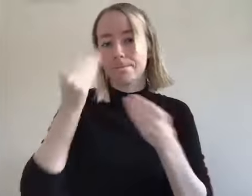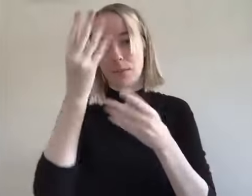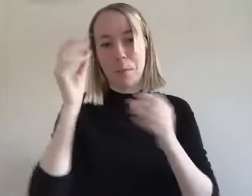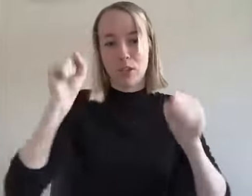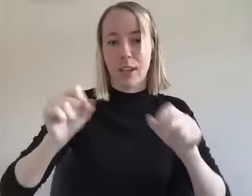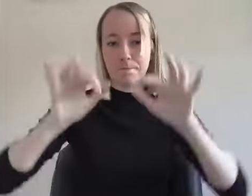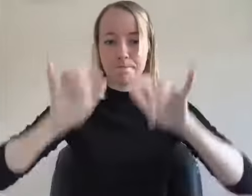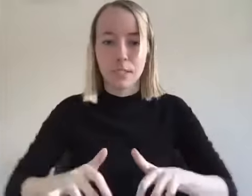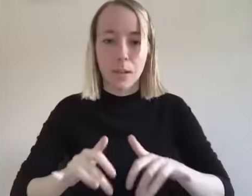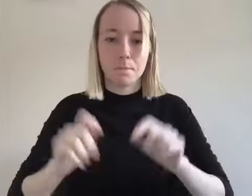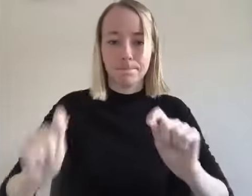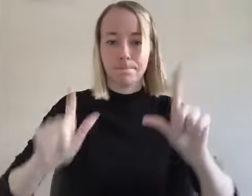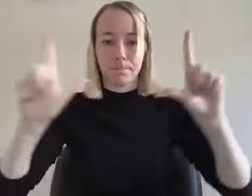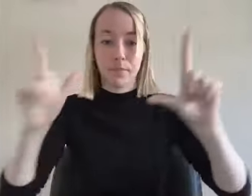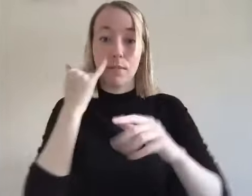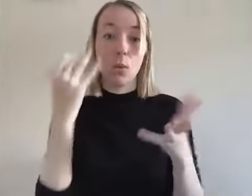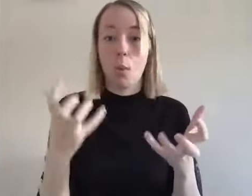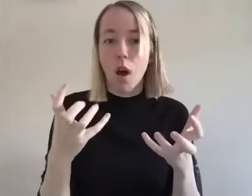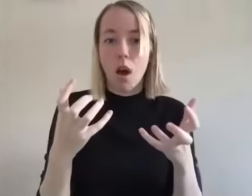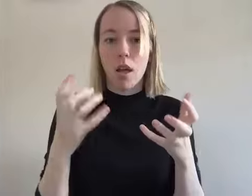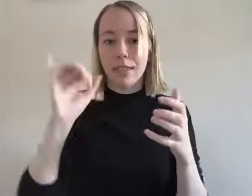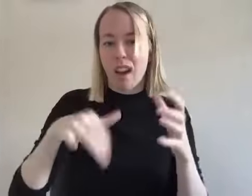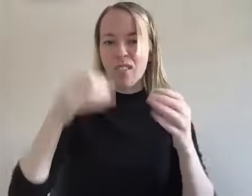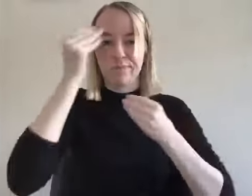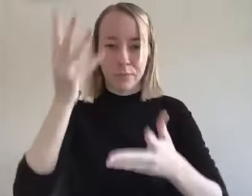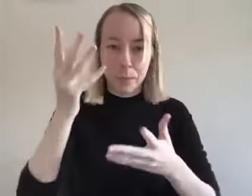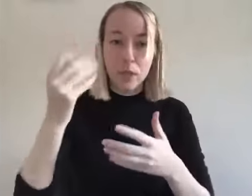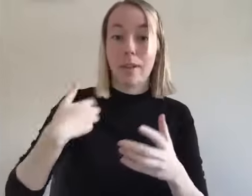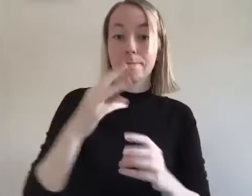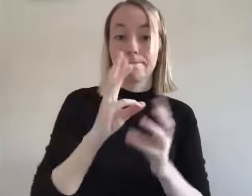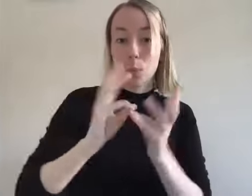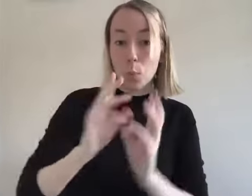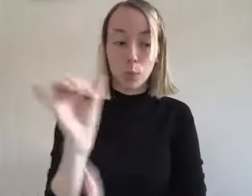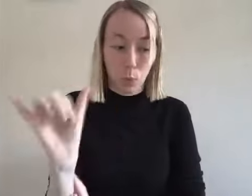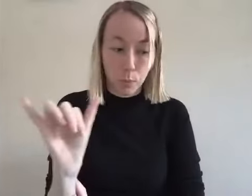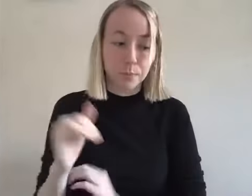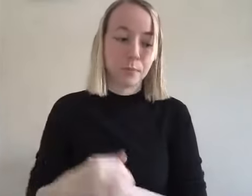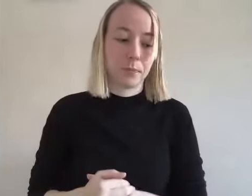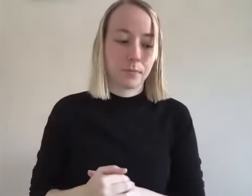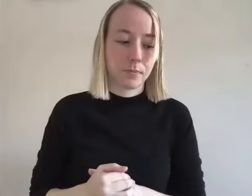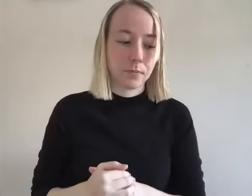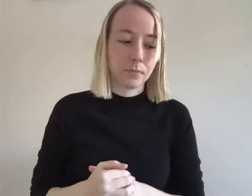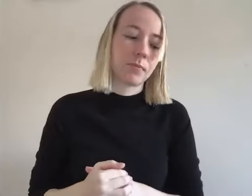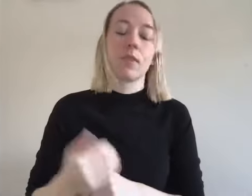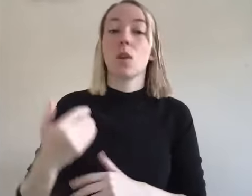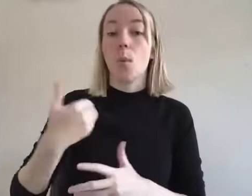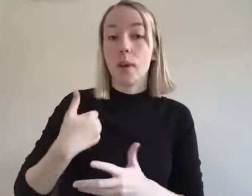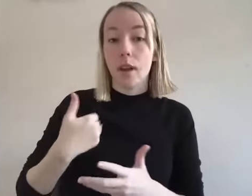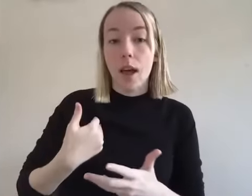put the the information in the chat for uh for the details for the conference we have a website and um we do like spelling